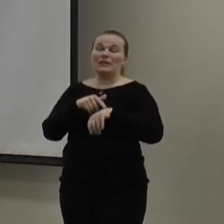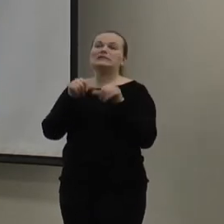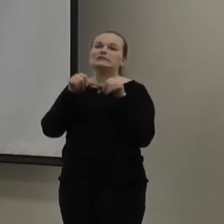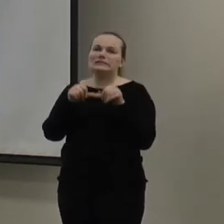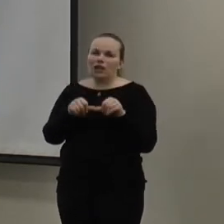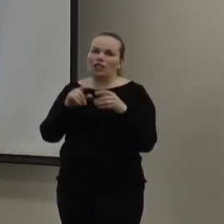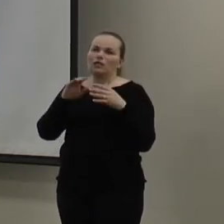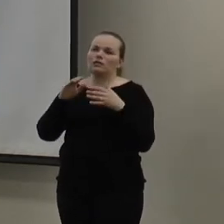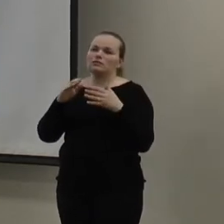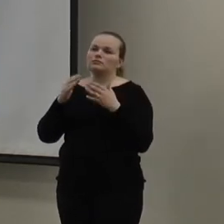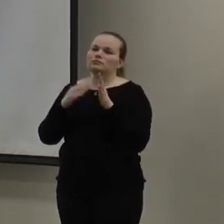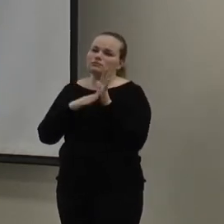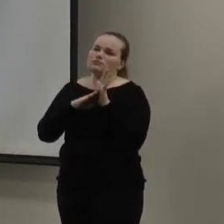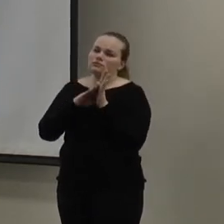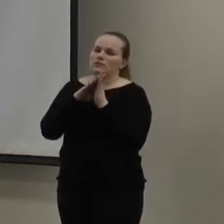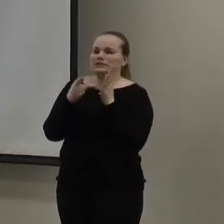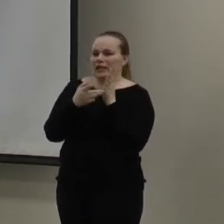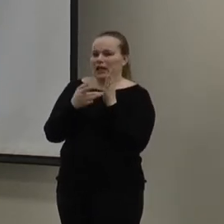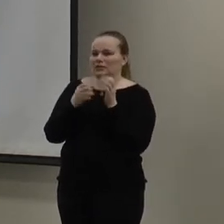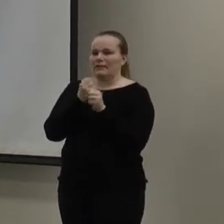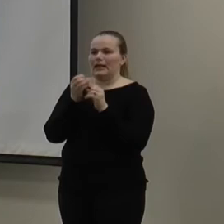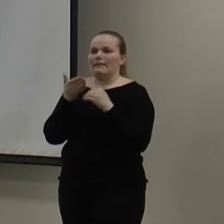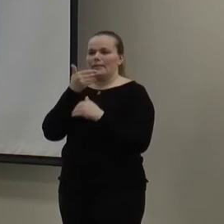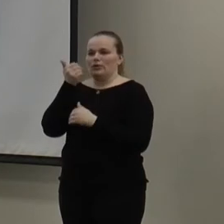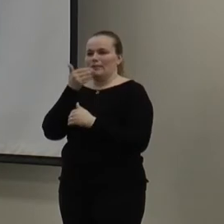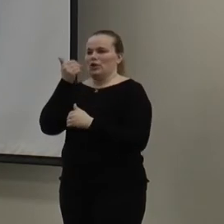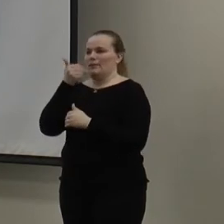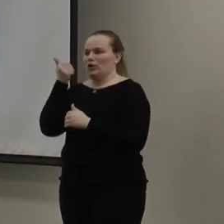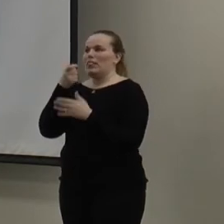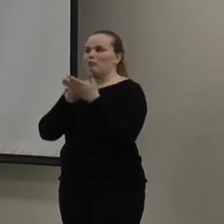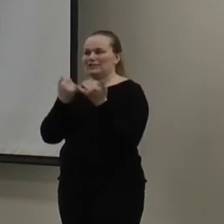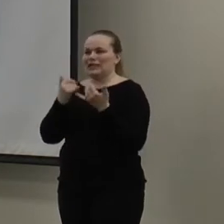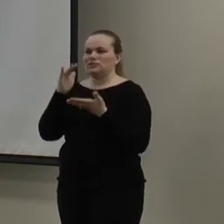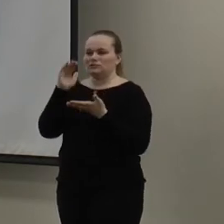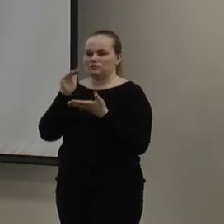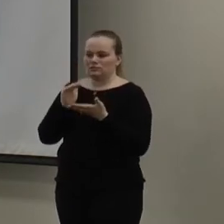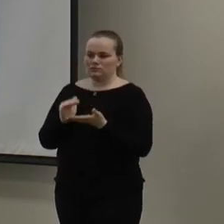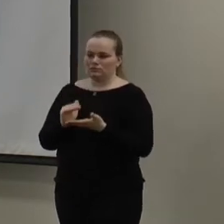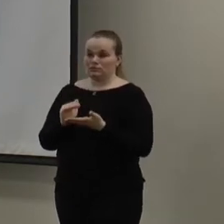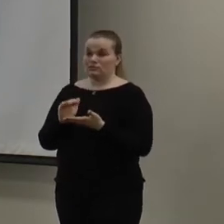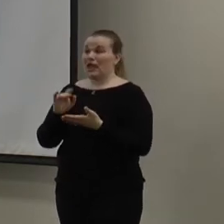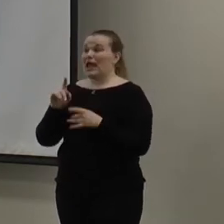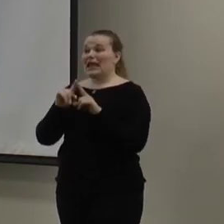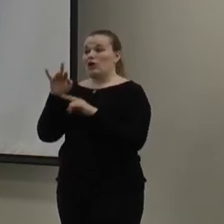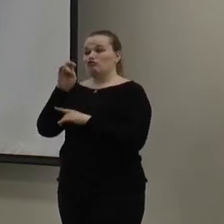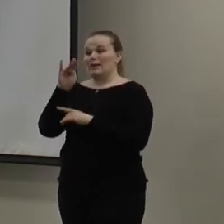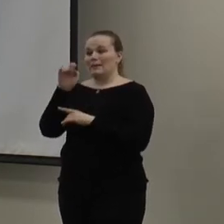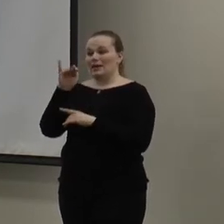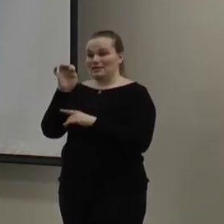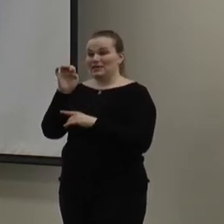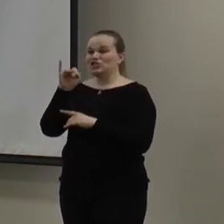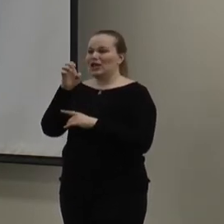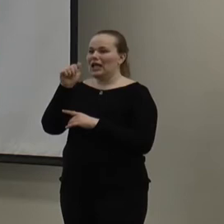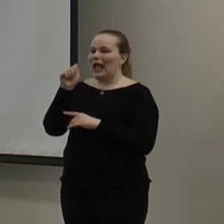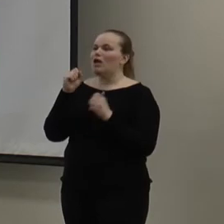still developing technology. They're making it better and better. And, price is coming down. And, there are rebates. So, JEA offers a lot